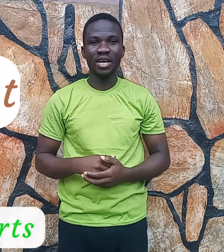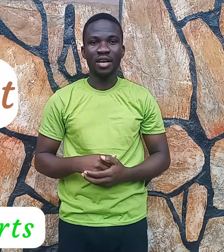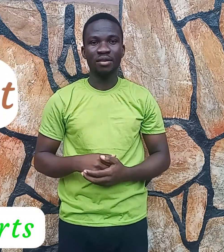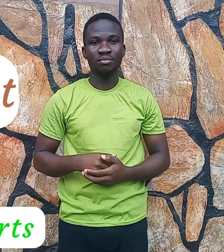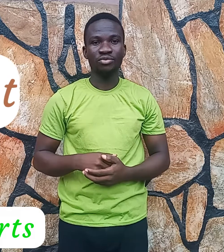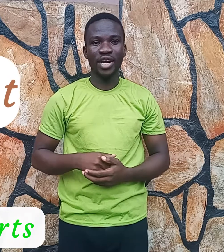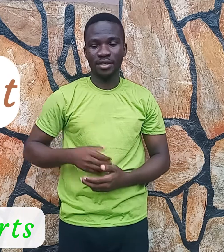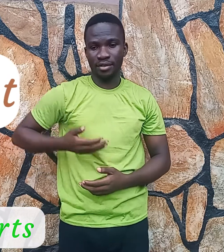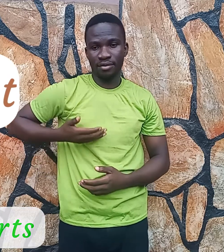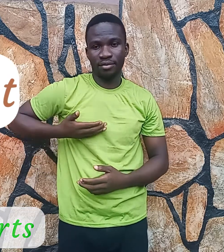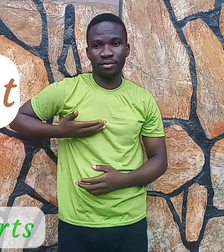O. Dressed.